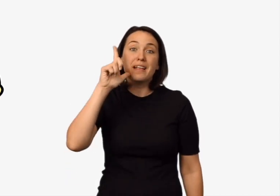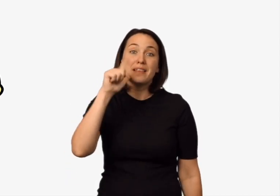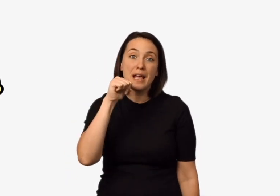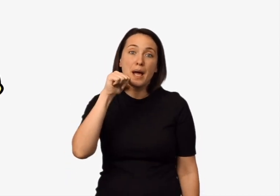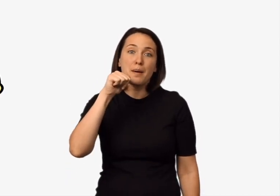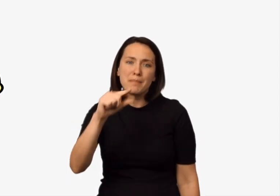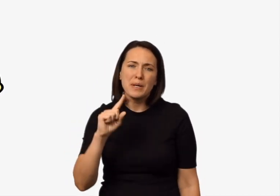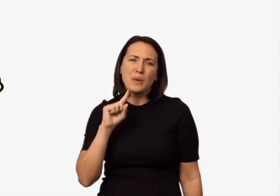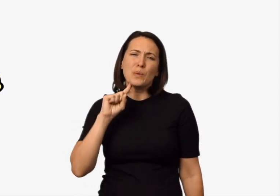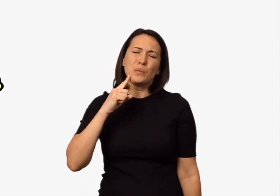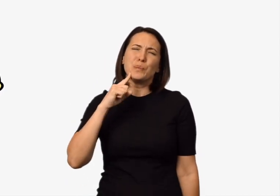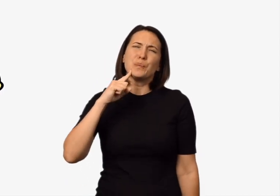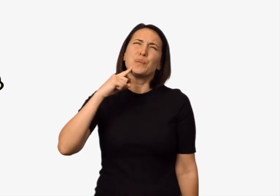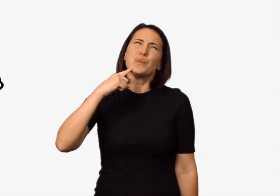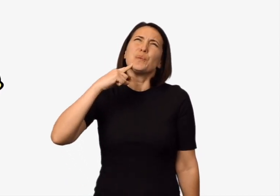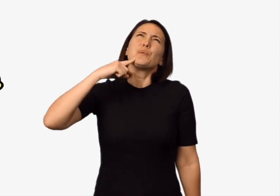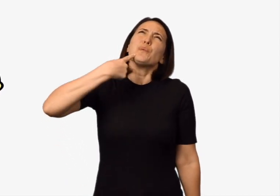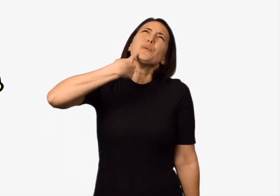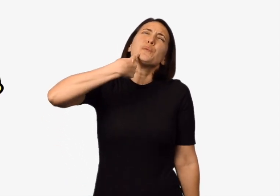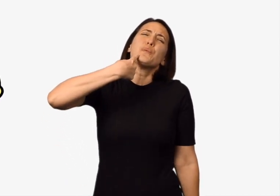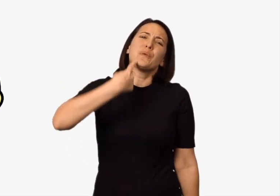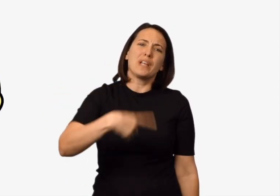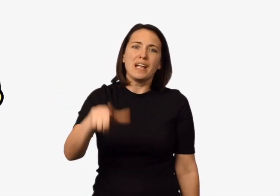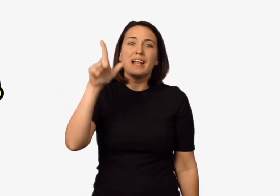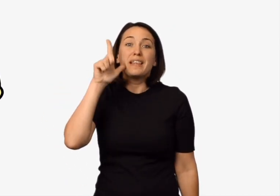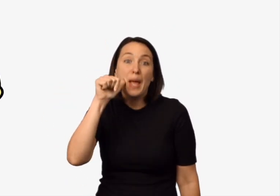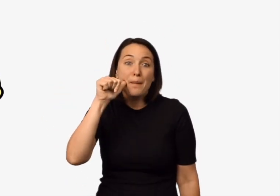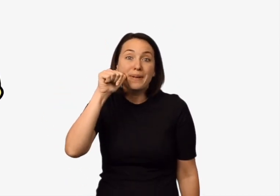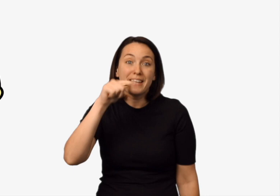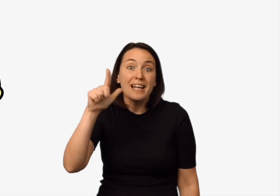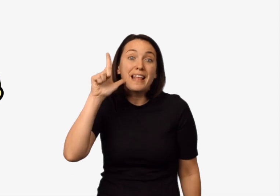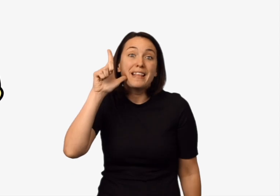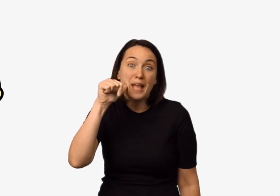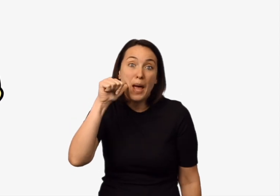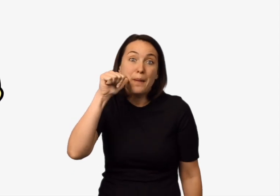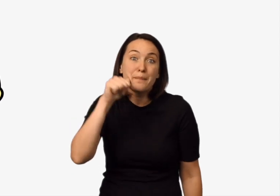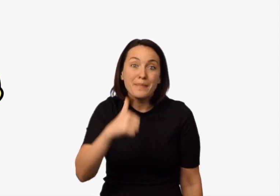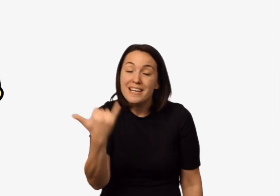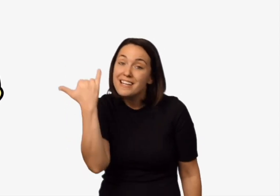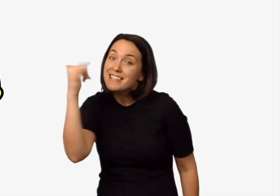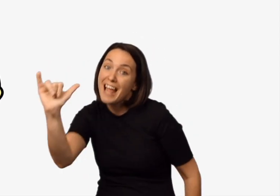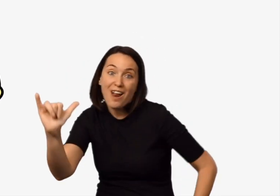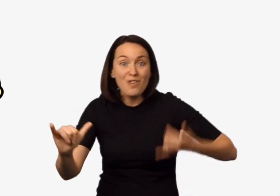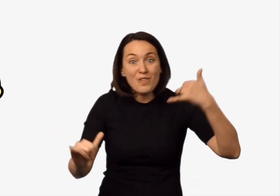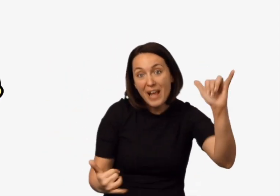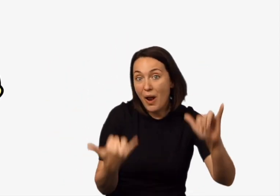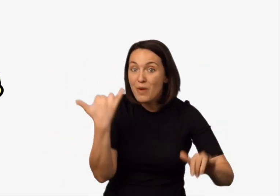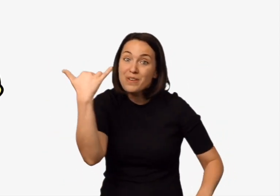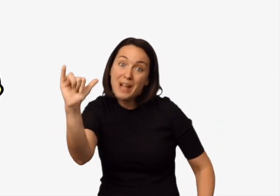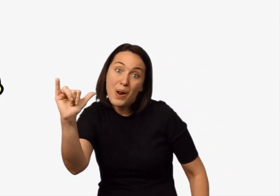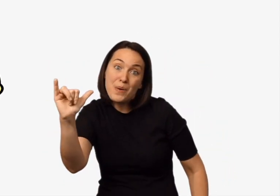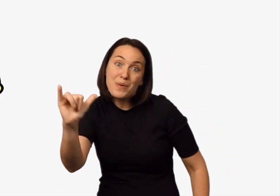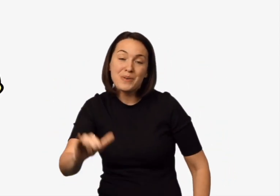lemon sour sour sour lemon lemon yellow, yellow, yellow.